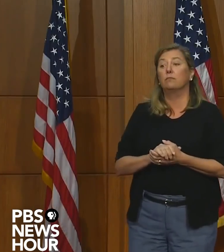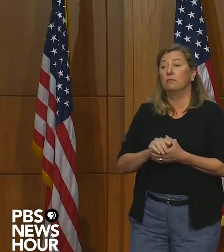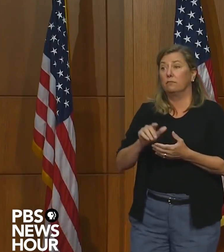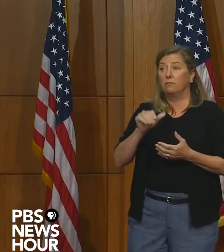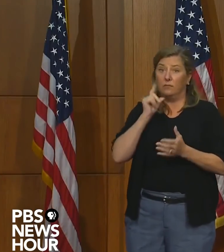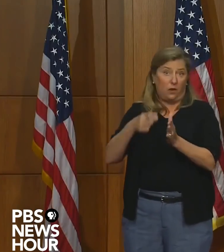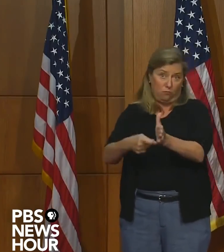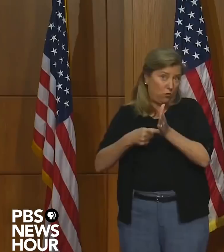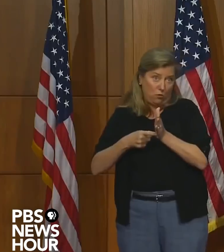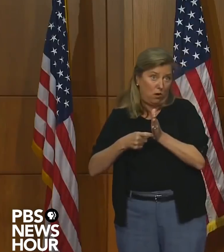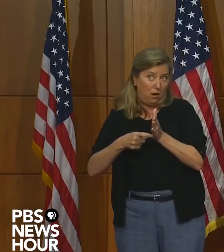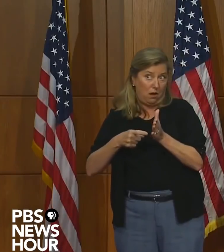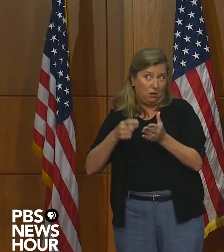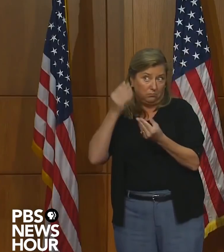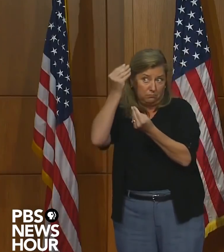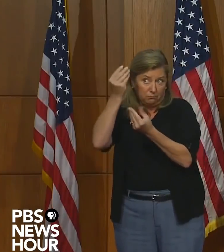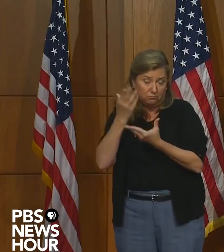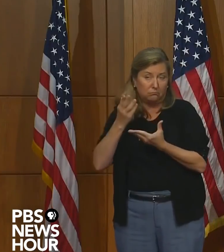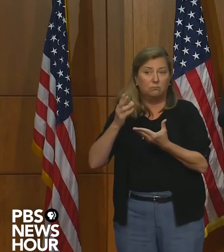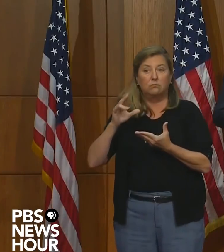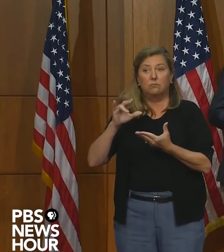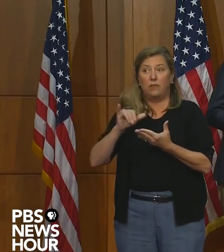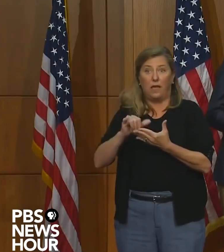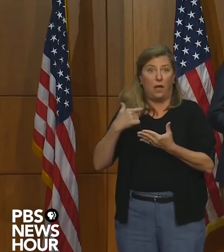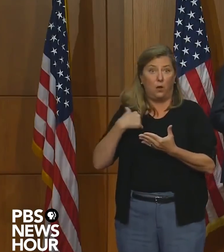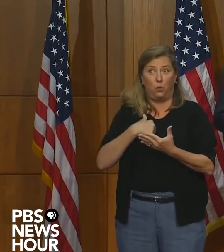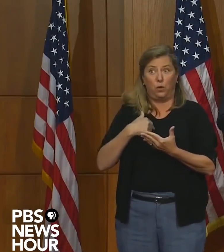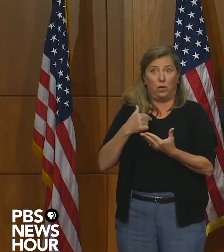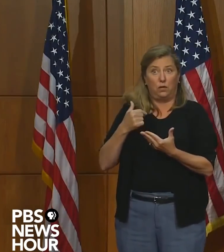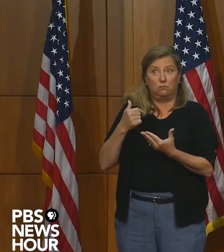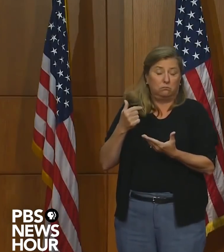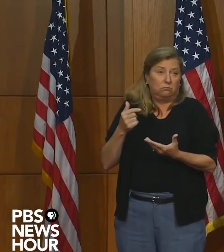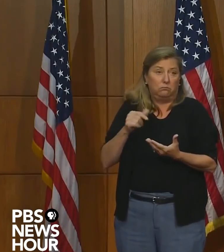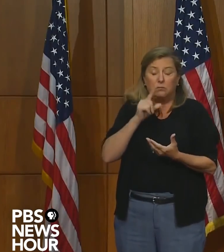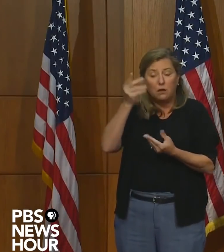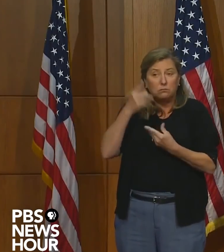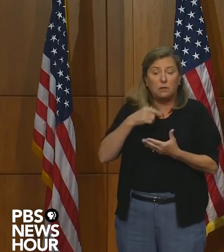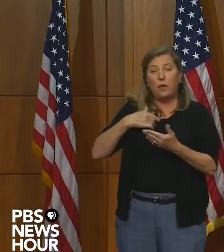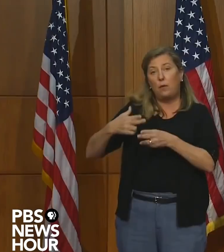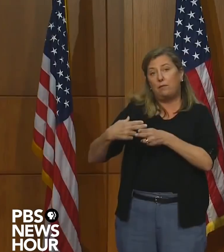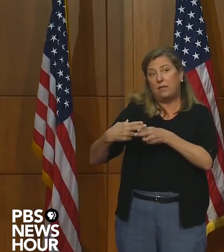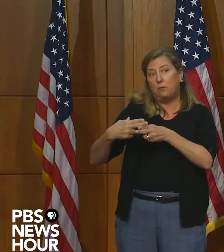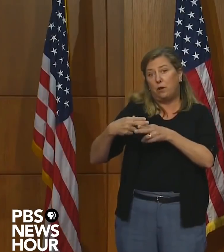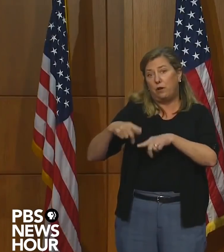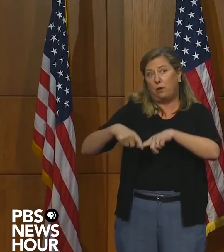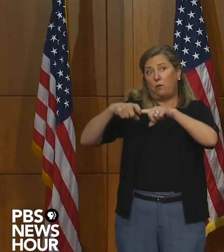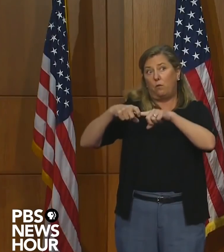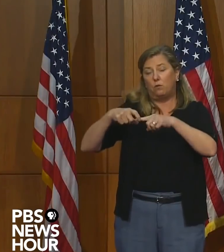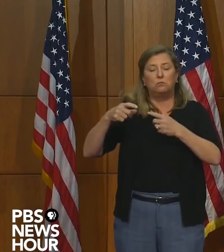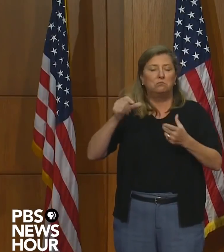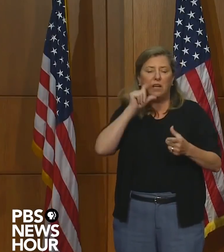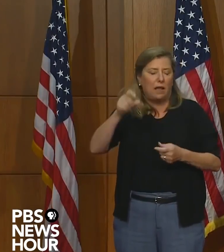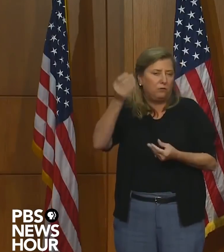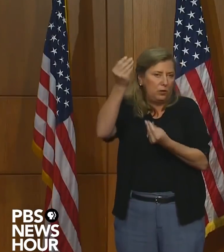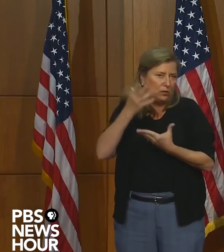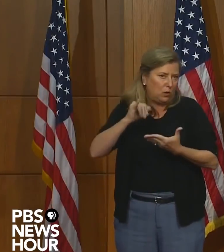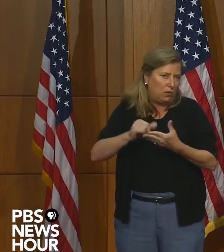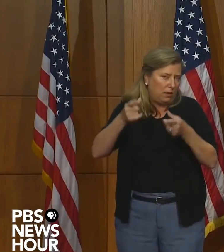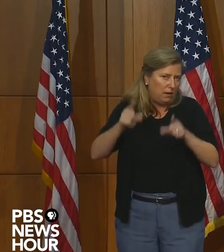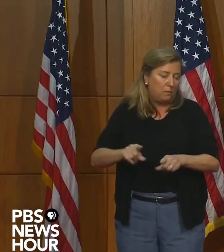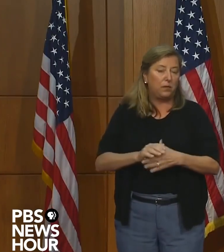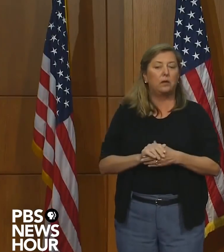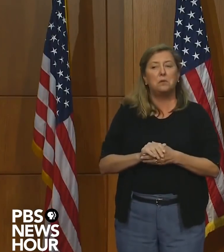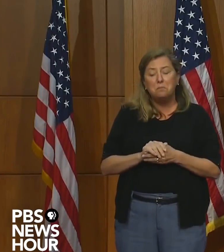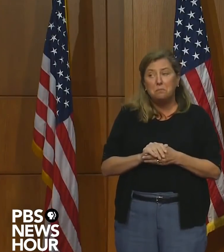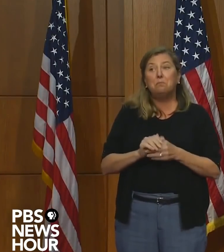requirement that the responding party receive a notice of a temporary restraining order hearing. I will say that in the majority